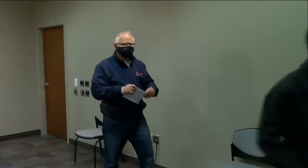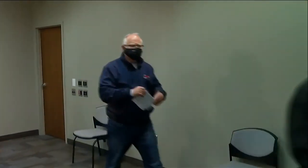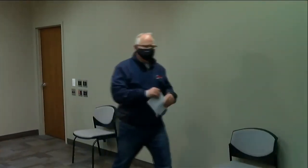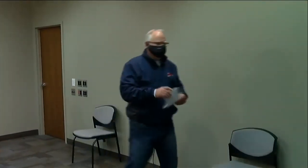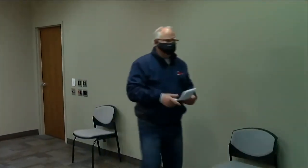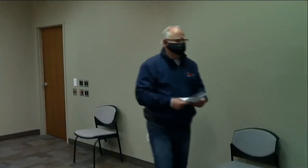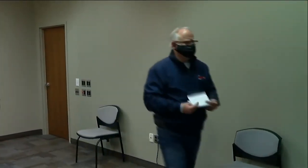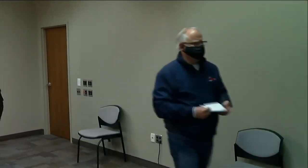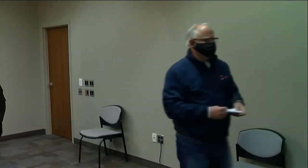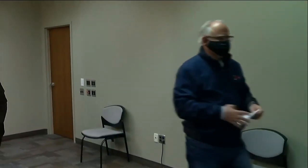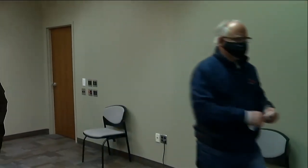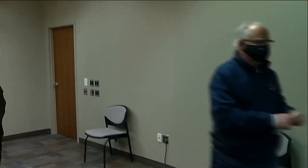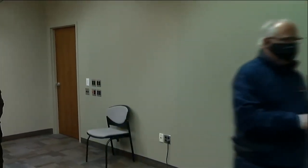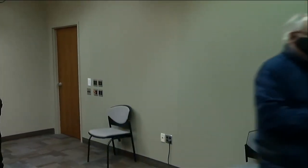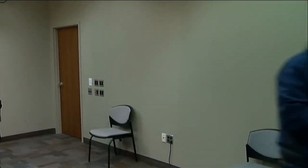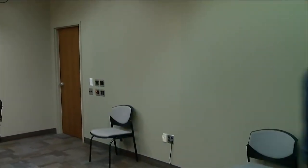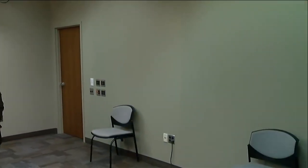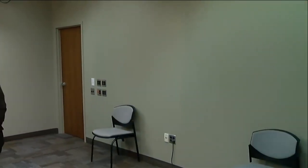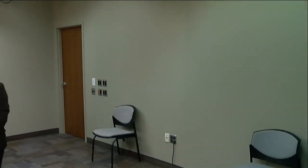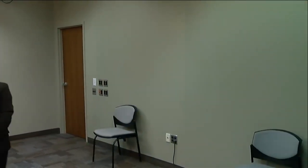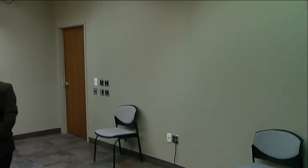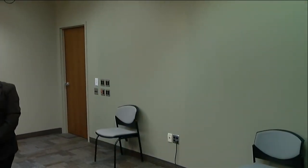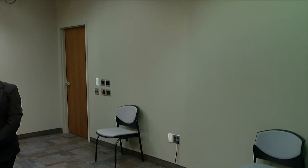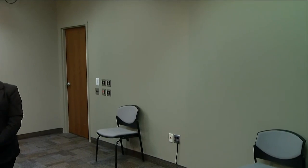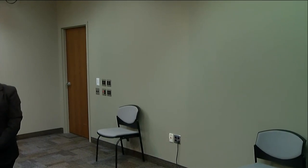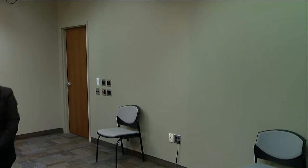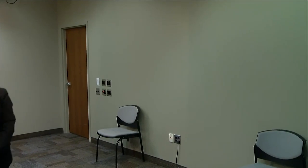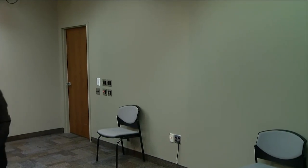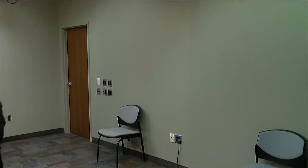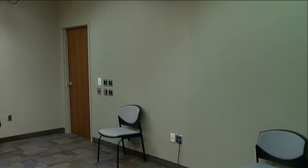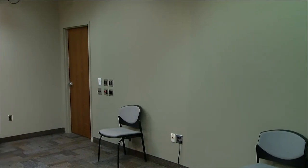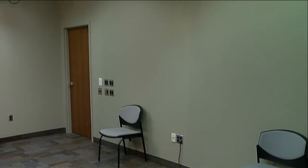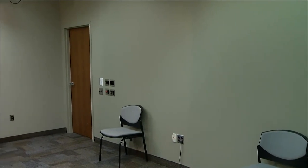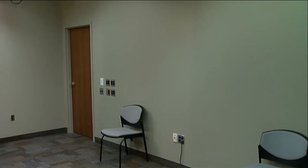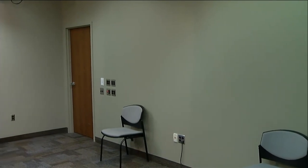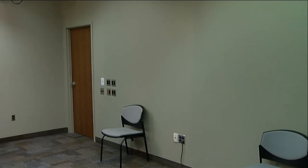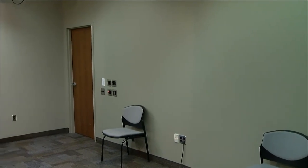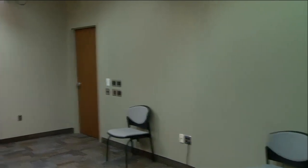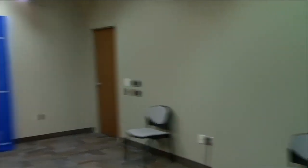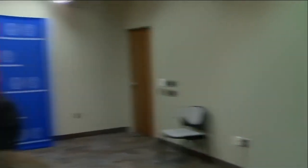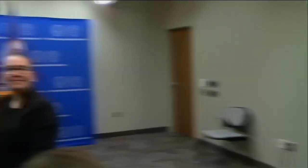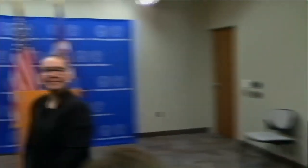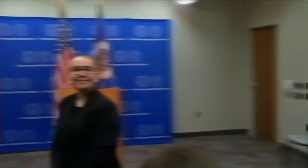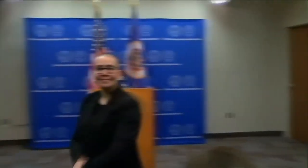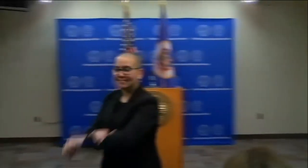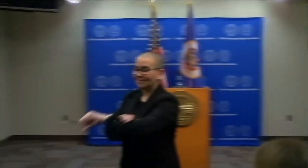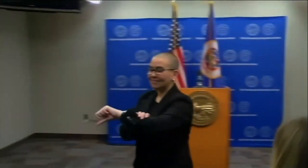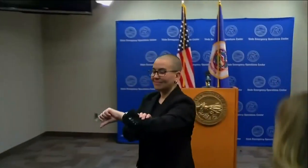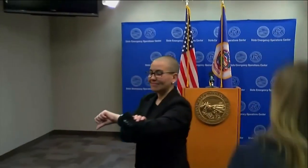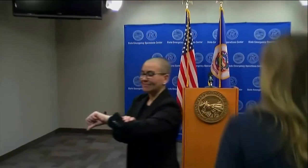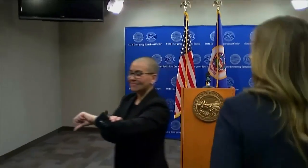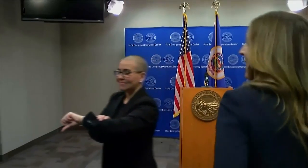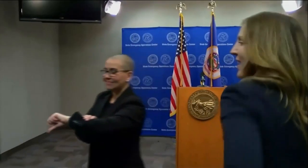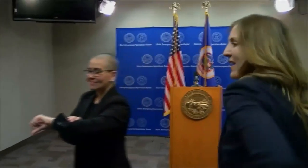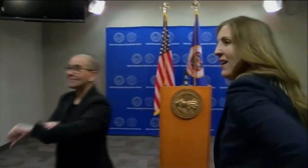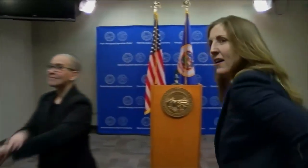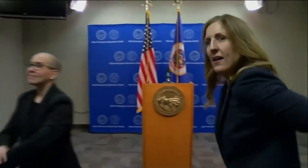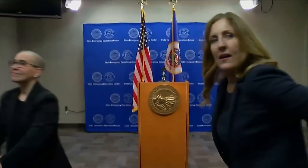Thank you. Thank you very I appreciate it. Thank you. you, are you? How are you doing? Hang in there.